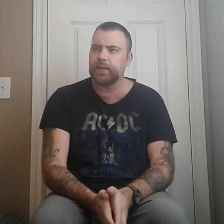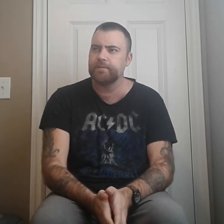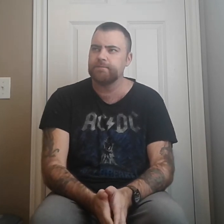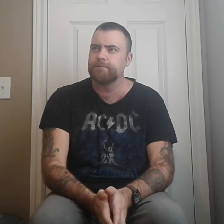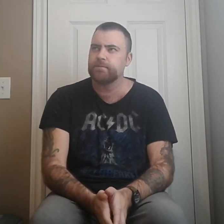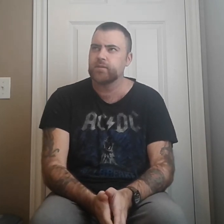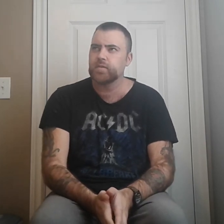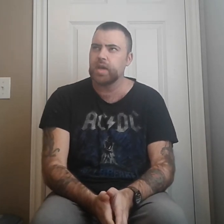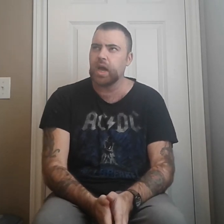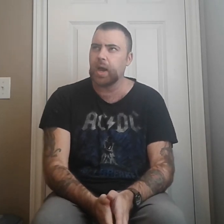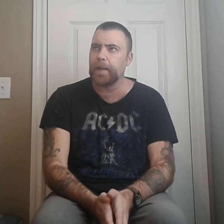um,